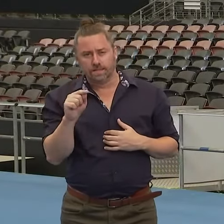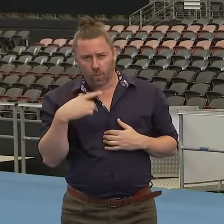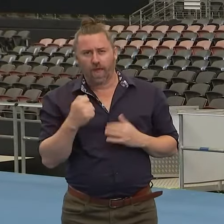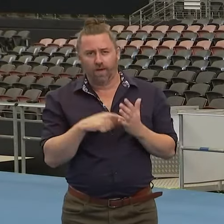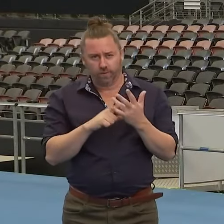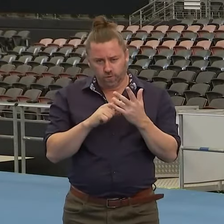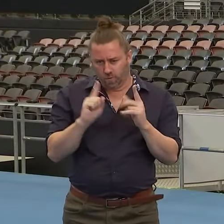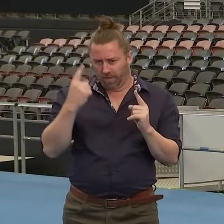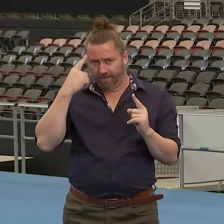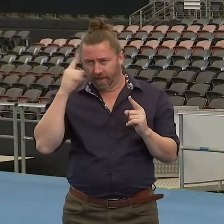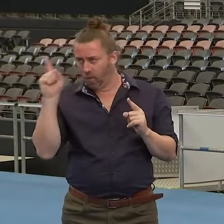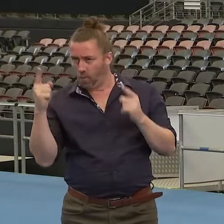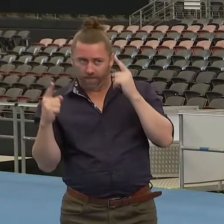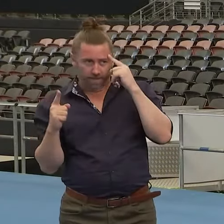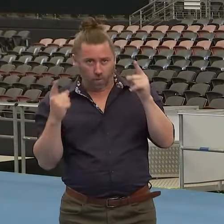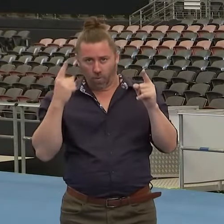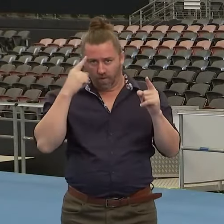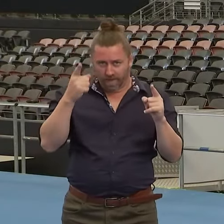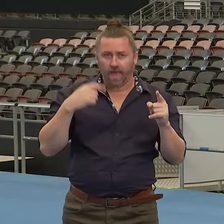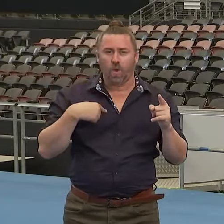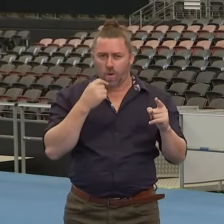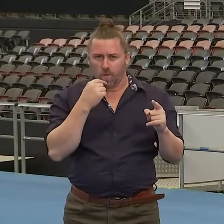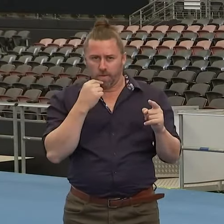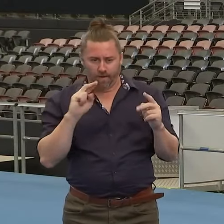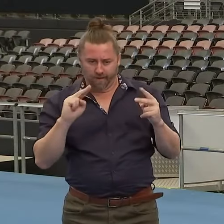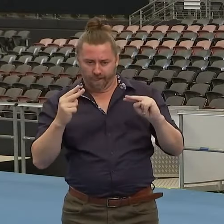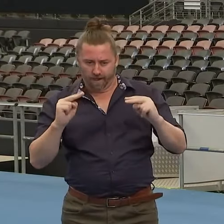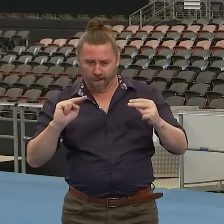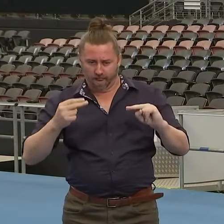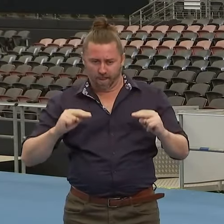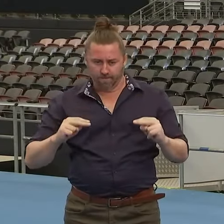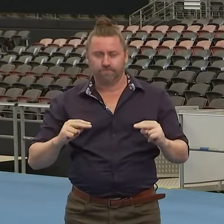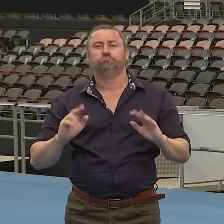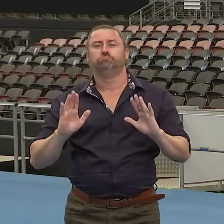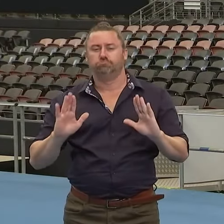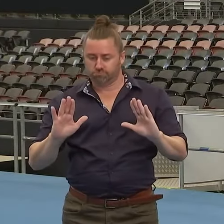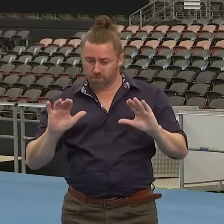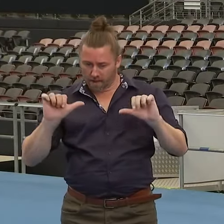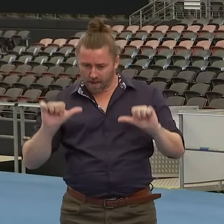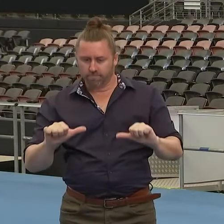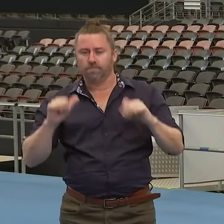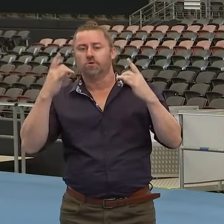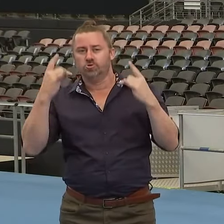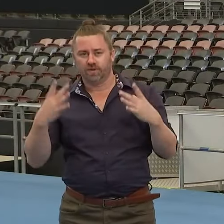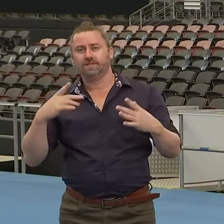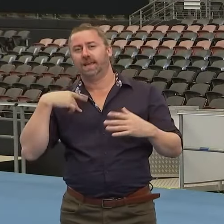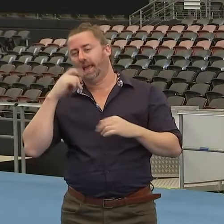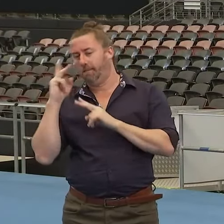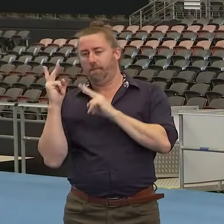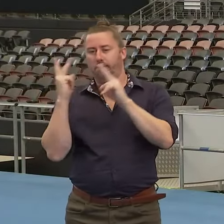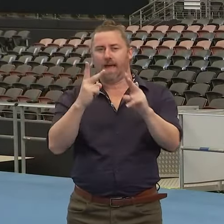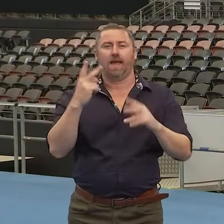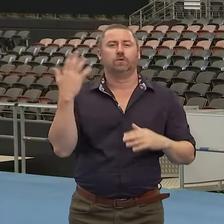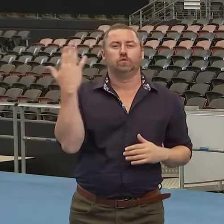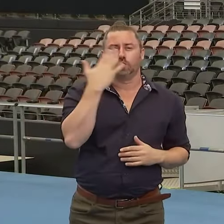along a common sense approach so we could get our back to schools working and using the closure of